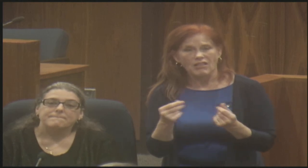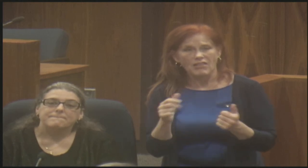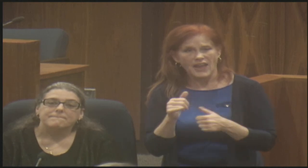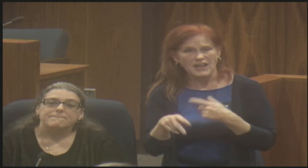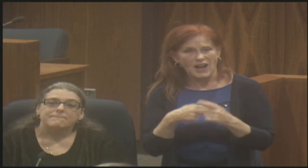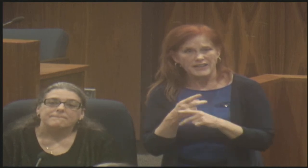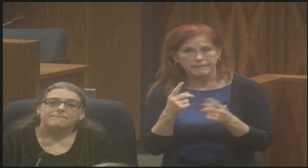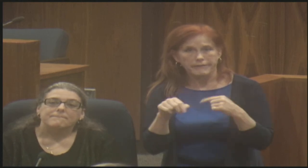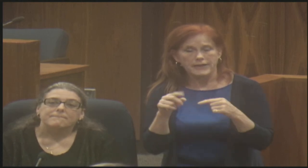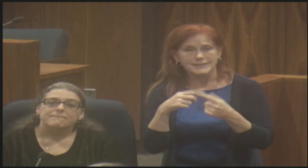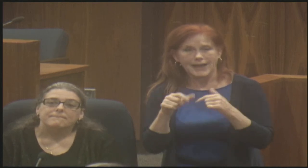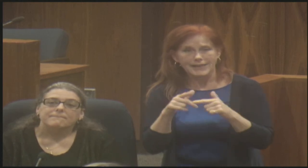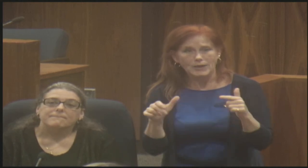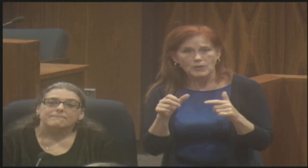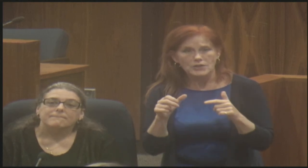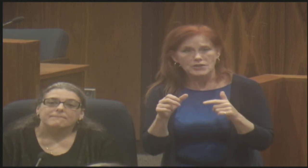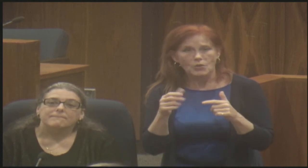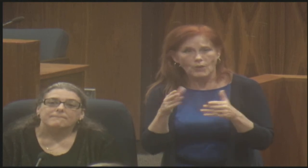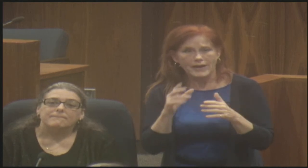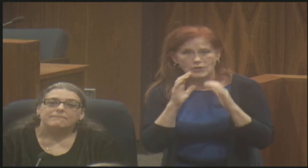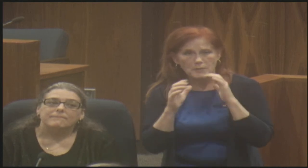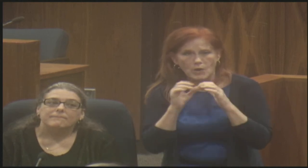out way of communicating.